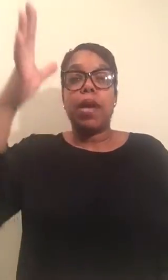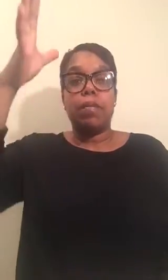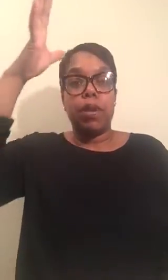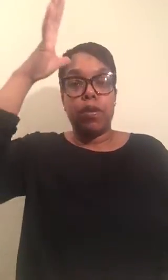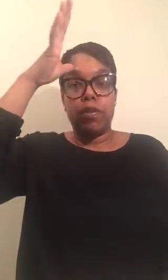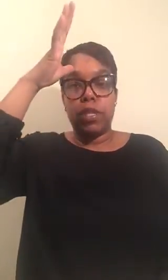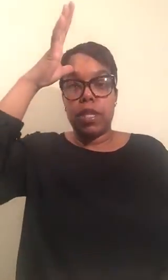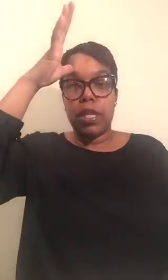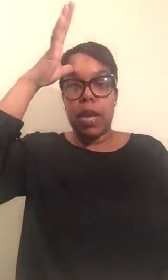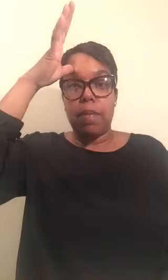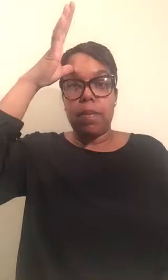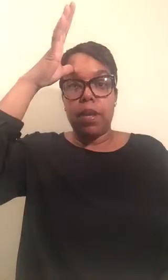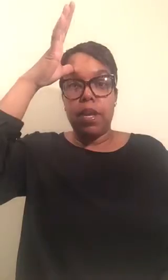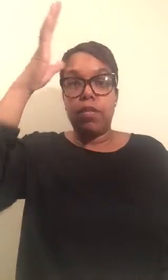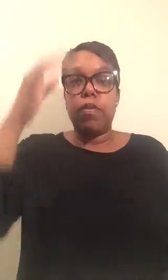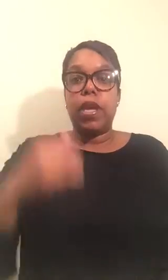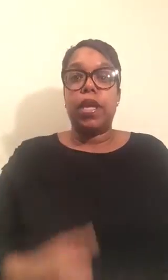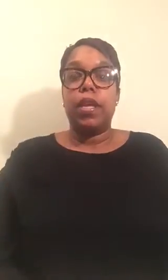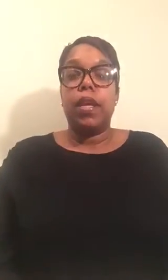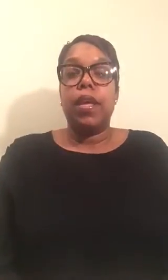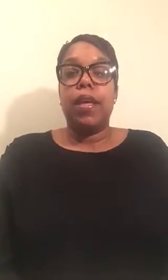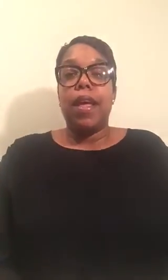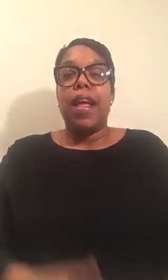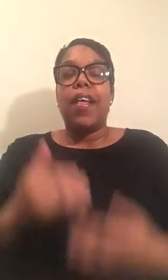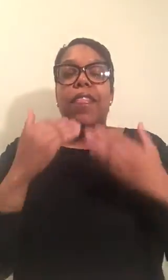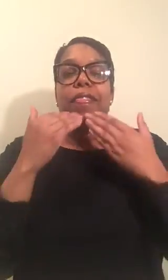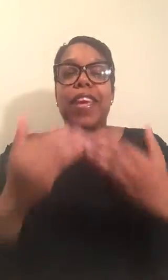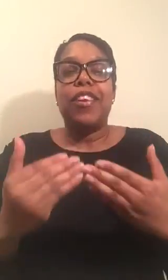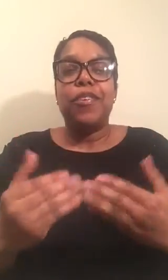bottom. And go to the top. Either way. Thank you.